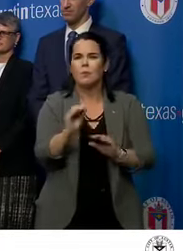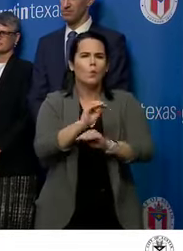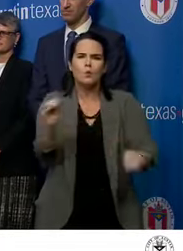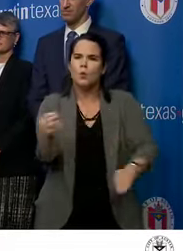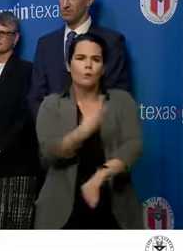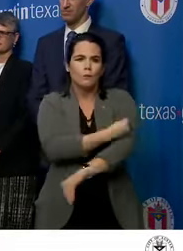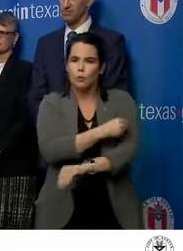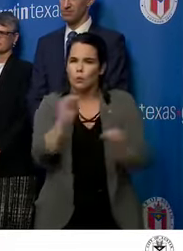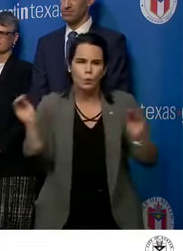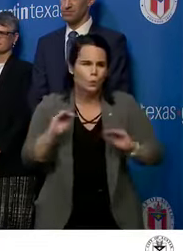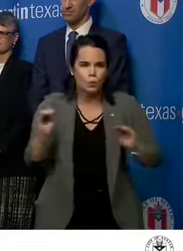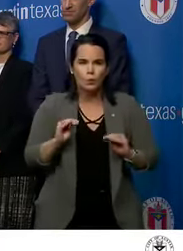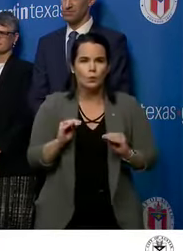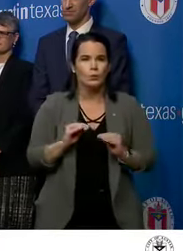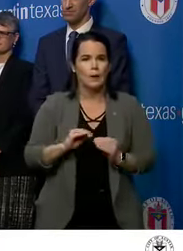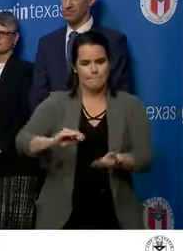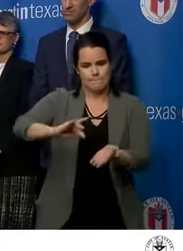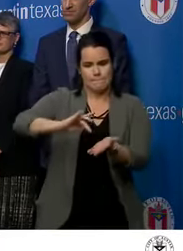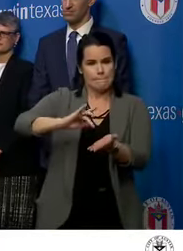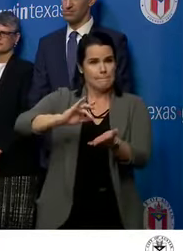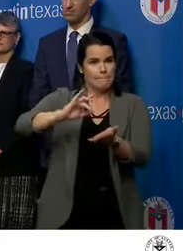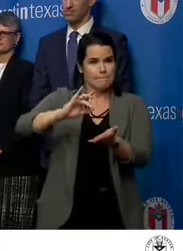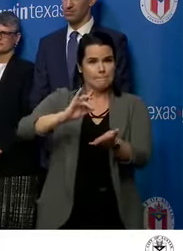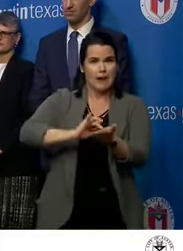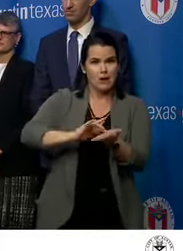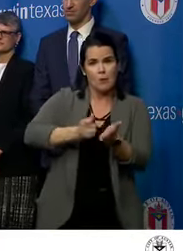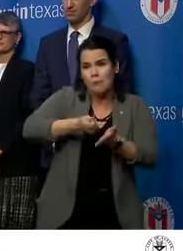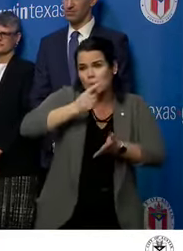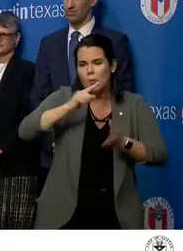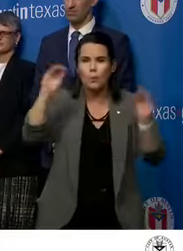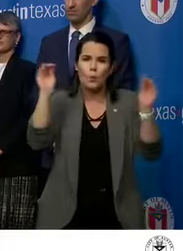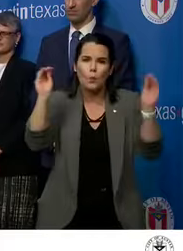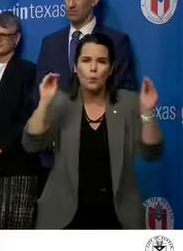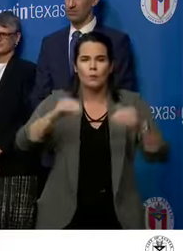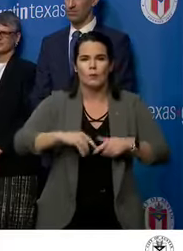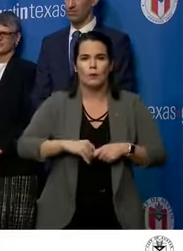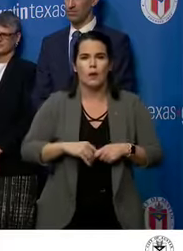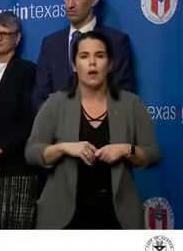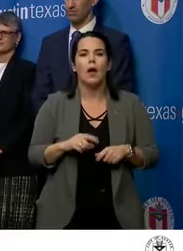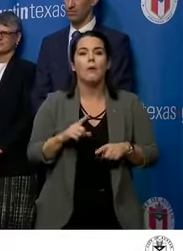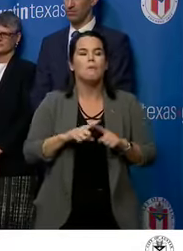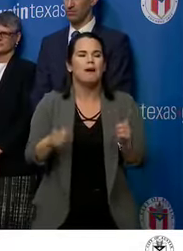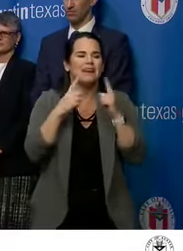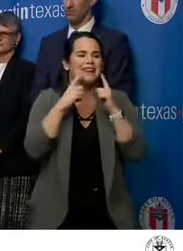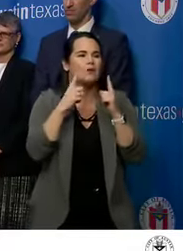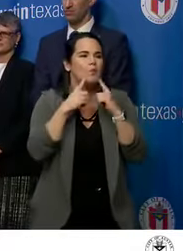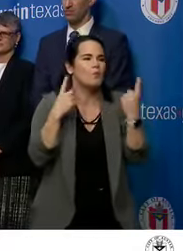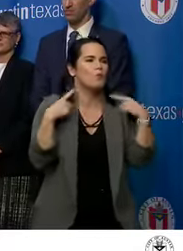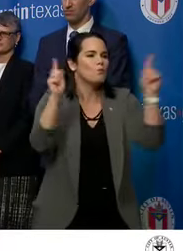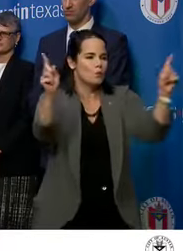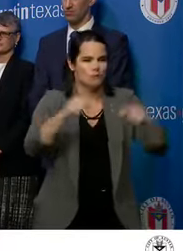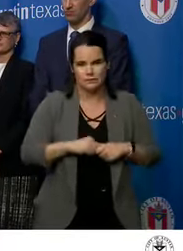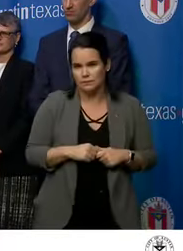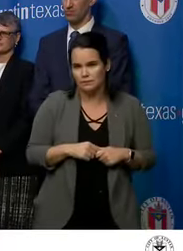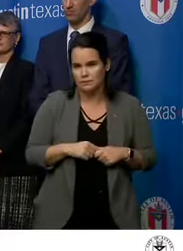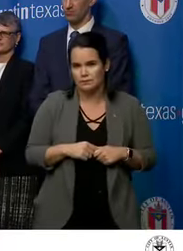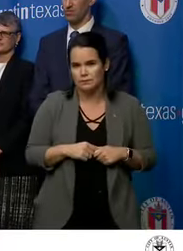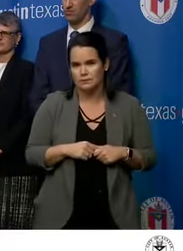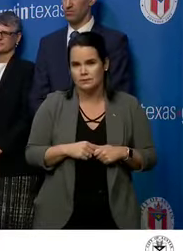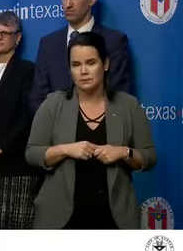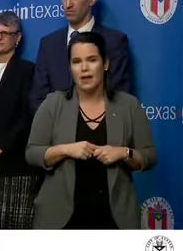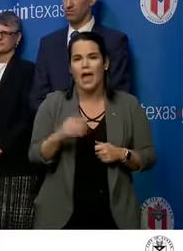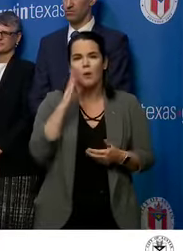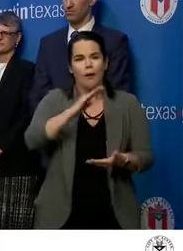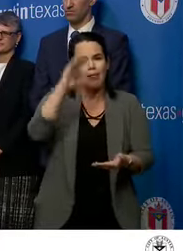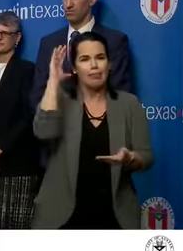It's not a medical treatment, but it is evidence based effective at managing and limiting the